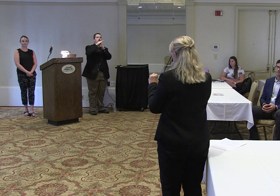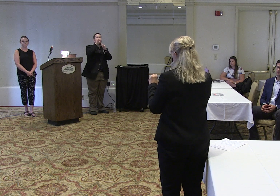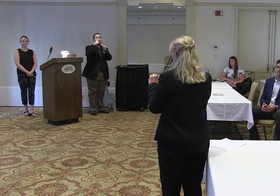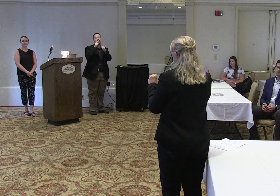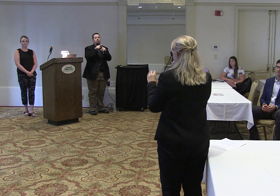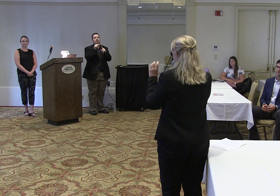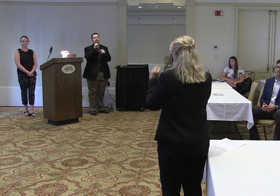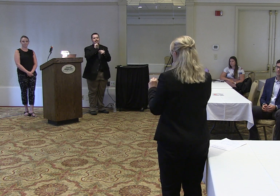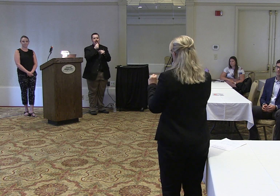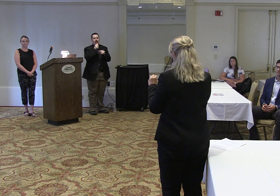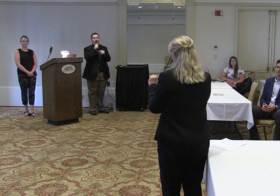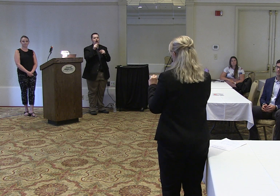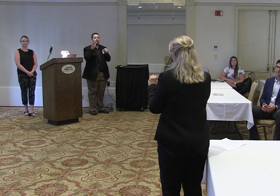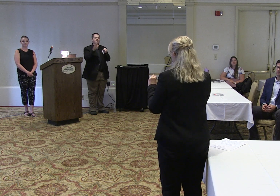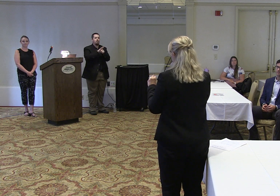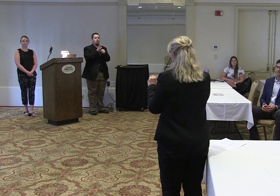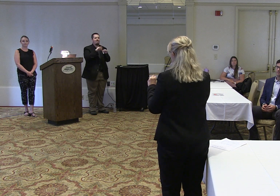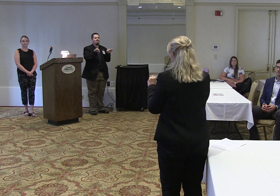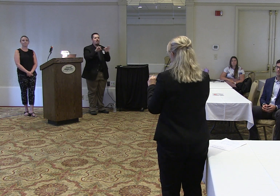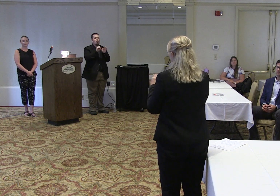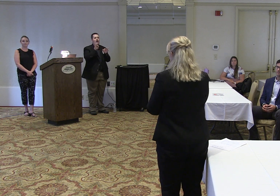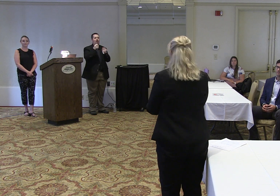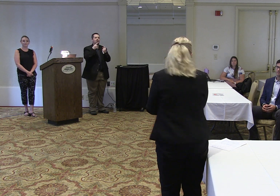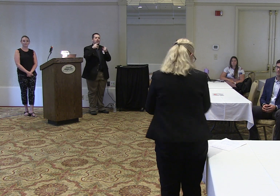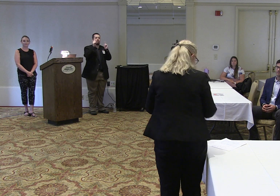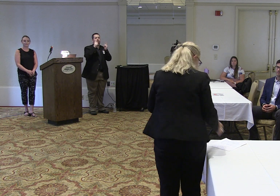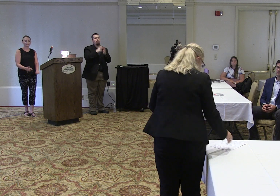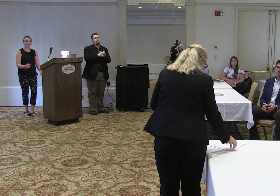certainly not the absolute value of achievement